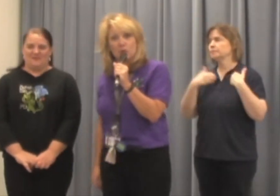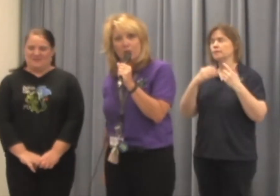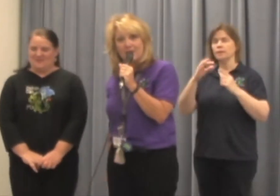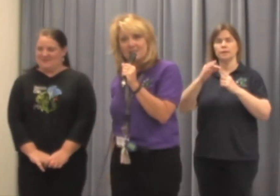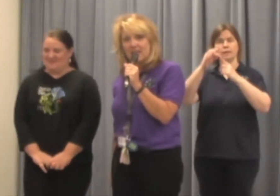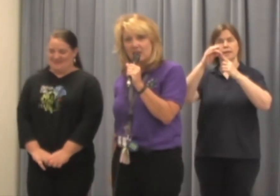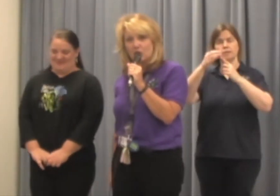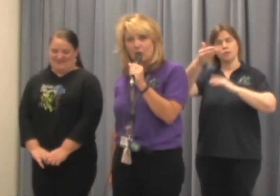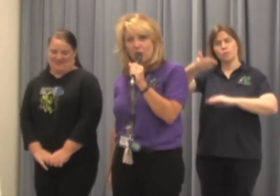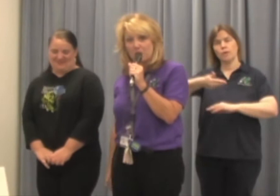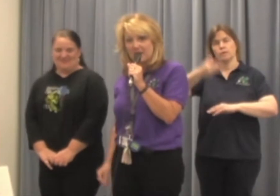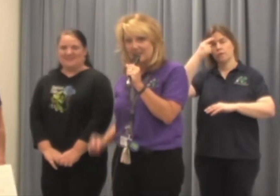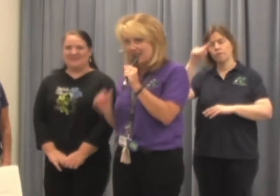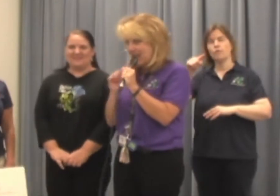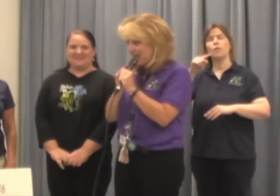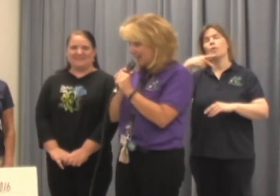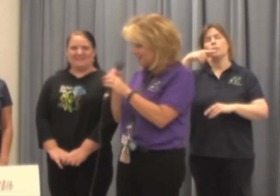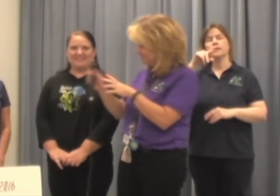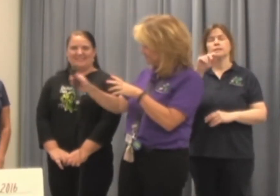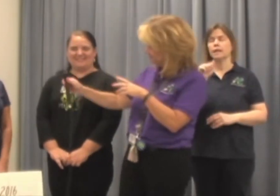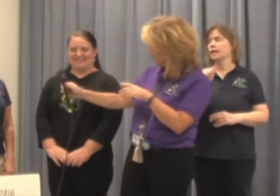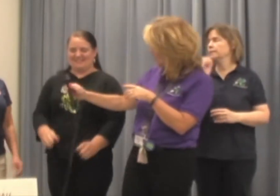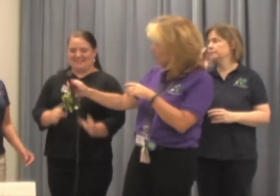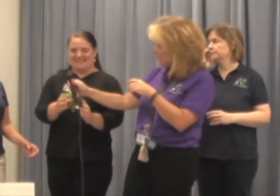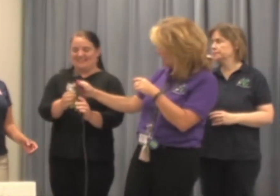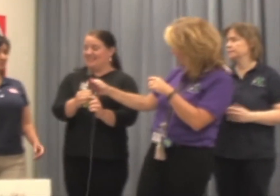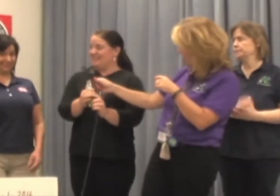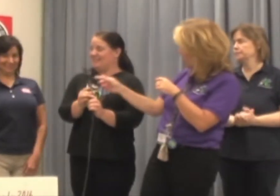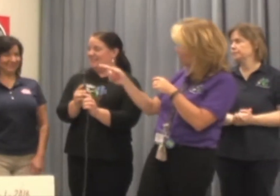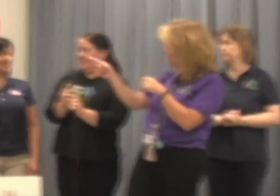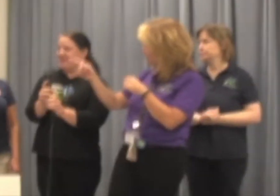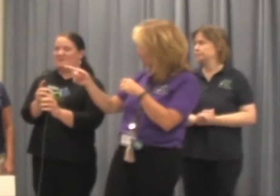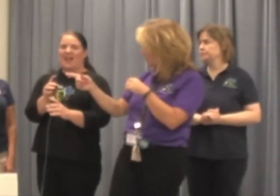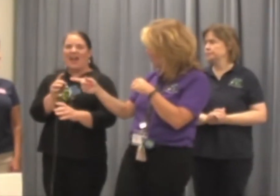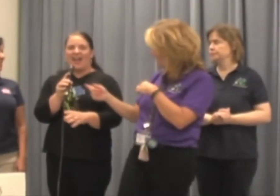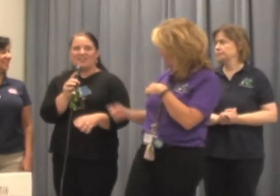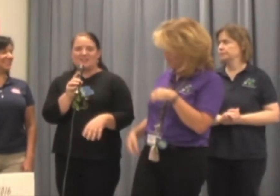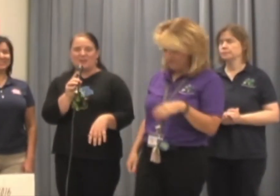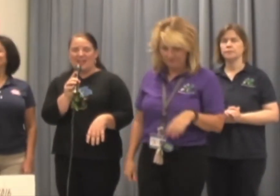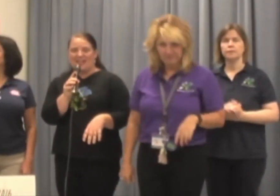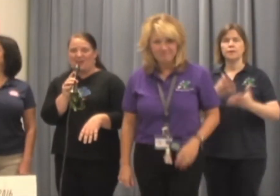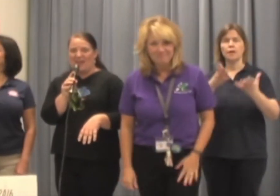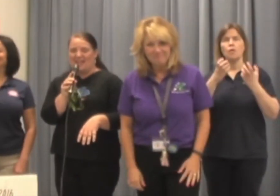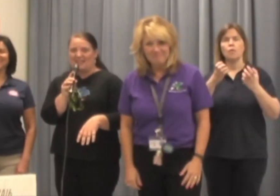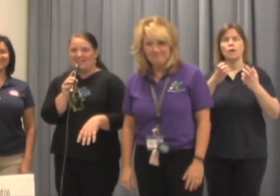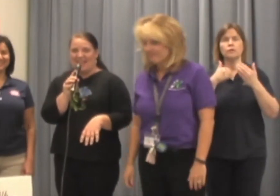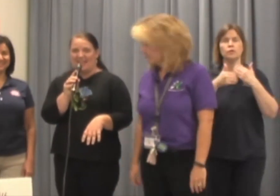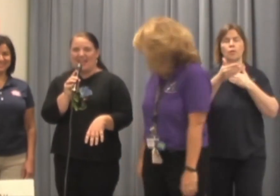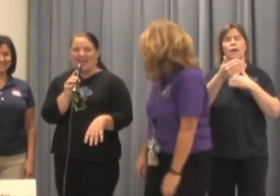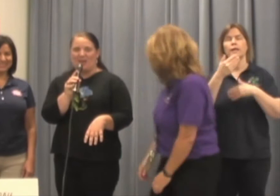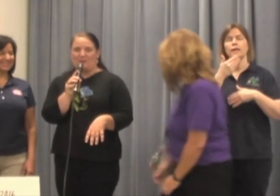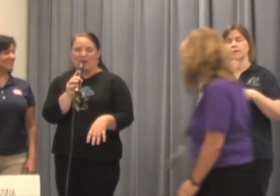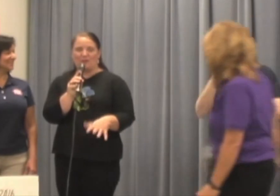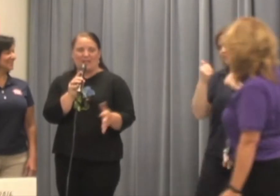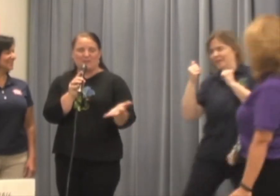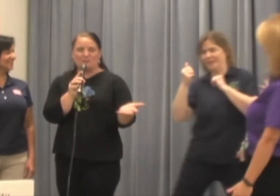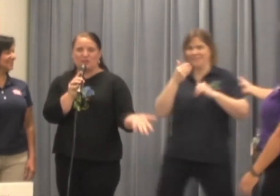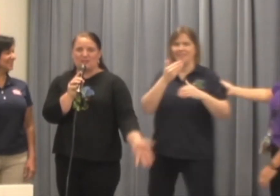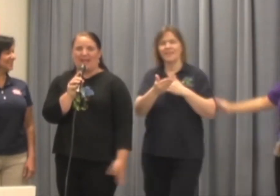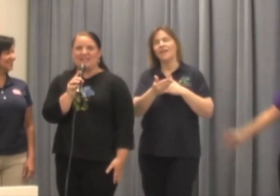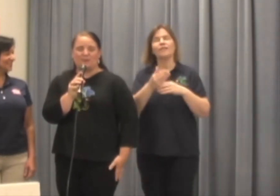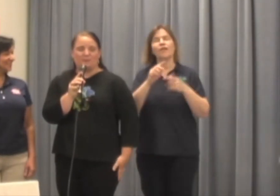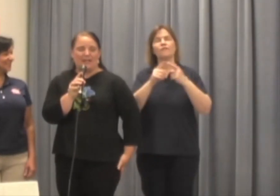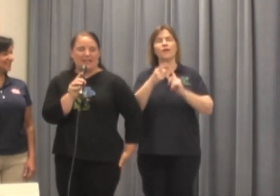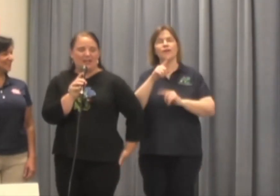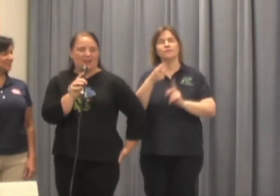special presentation for our PTA. You guys going to talk? Yeah. I just want to go ahead and thank our friends from